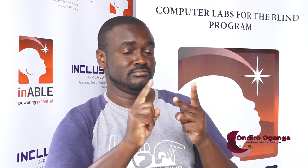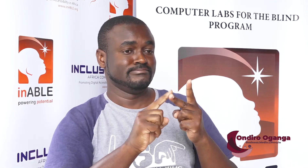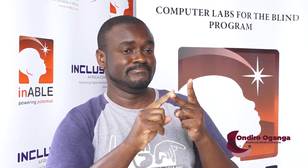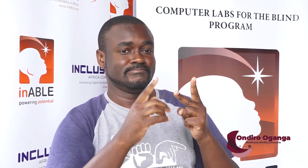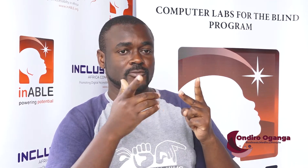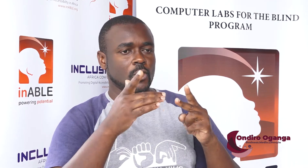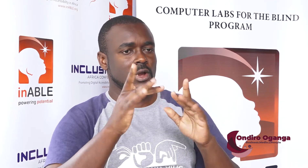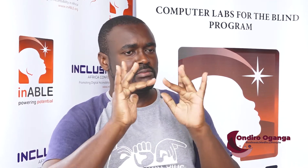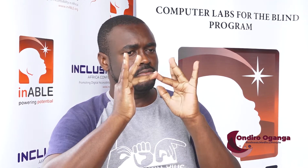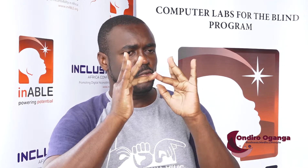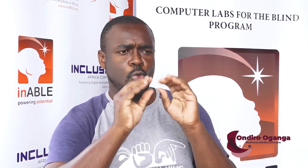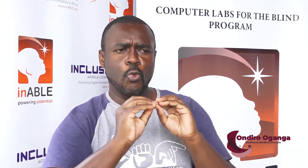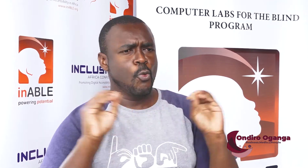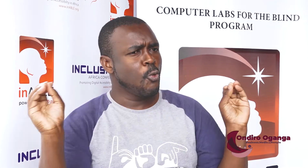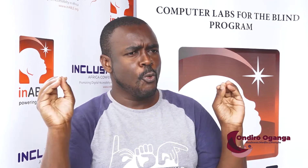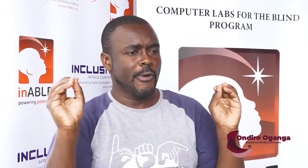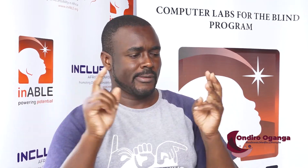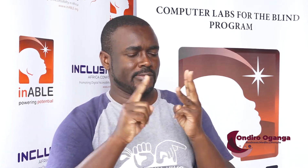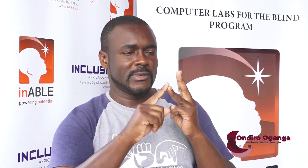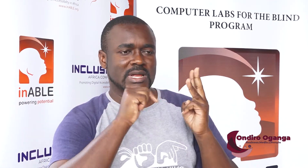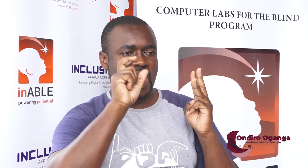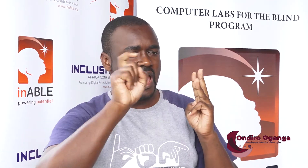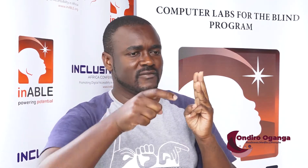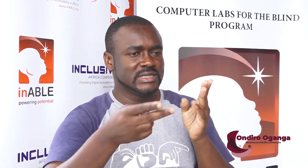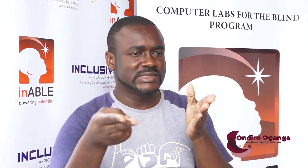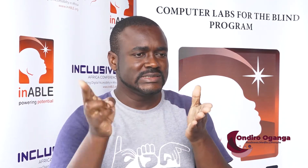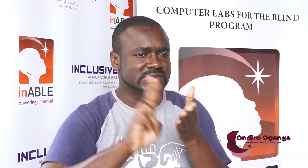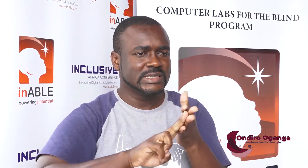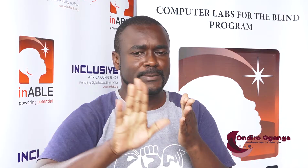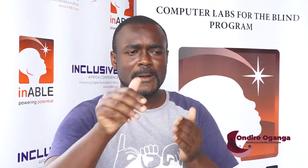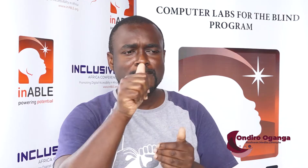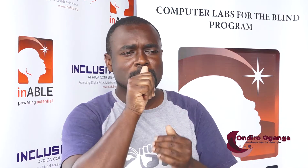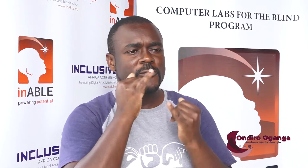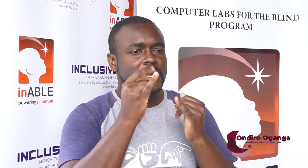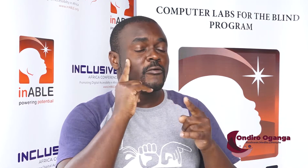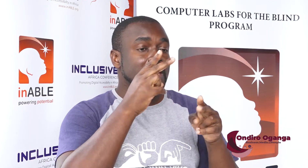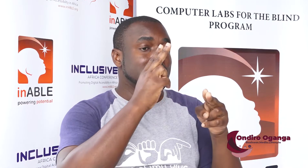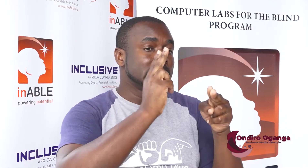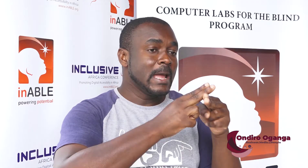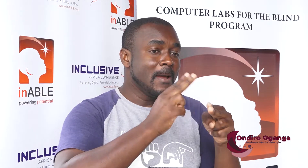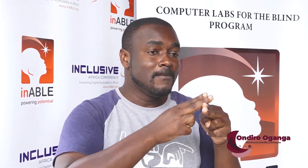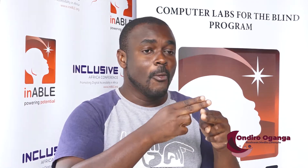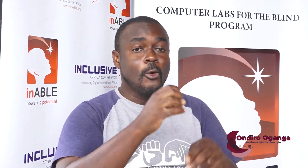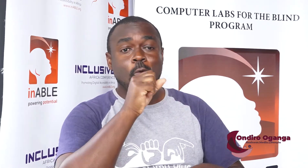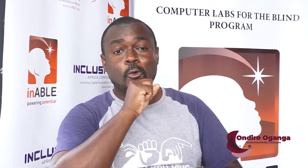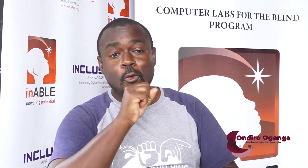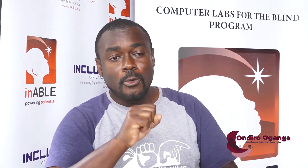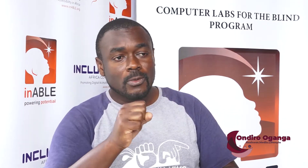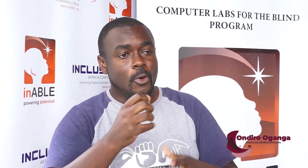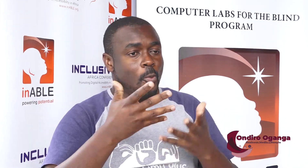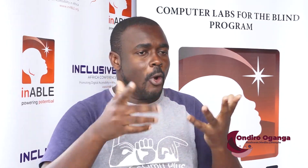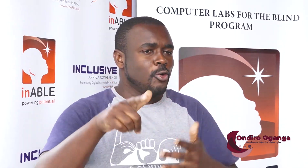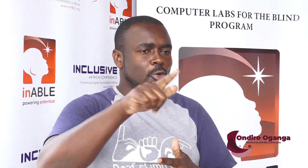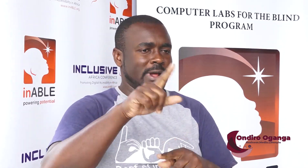also use the same to learn sign language. Also, an app that